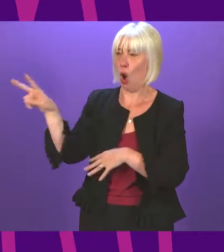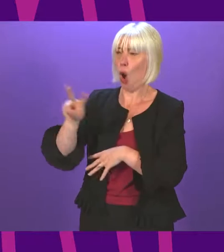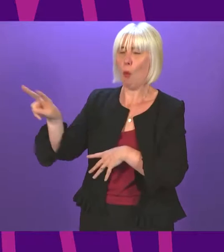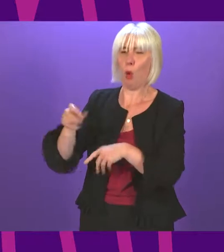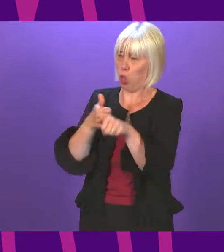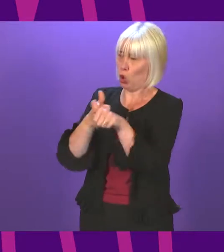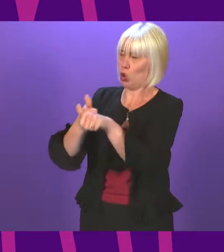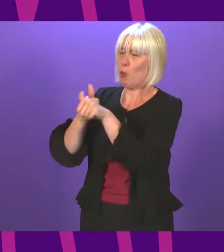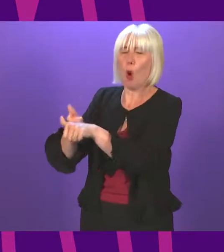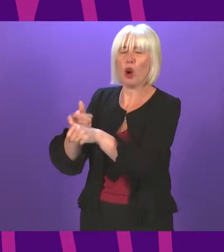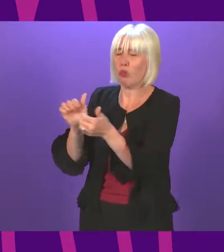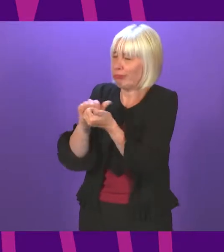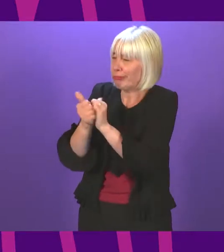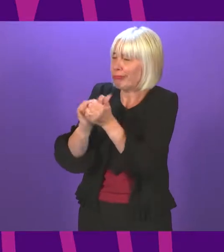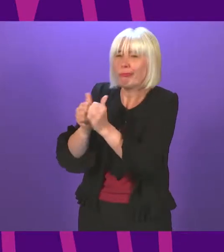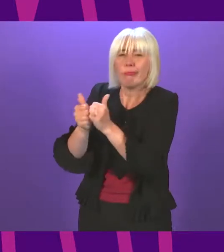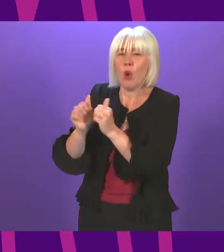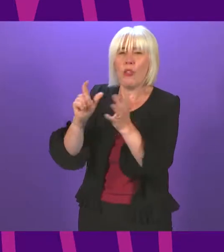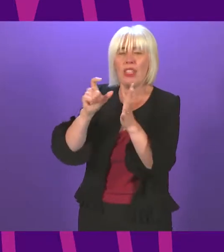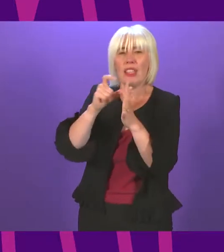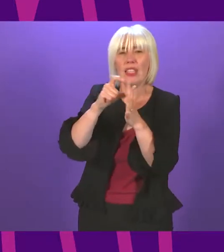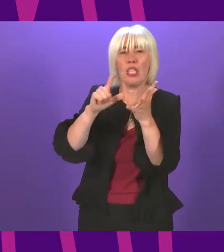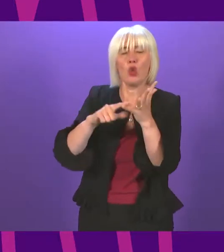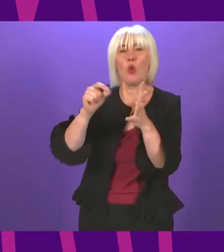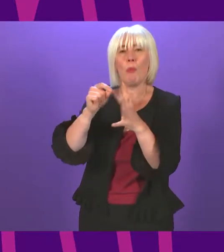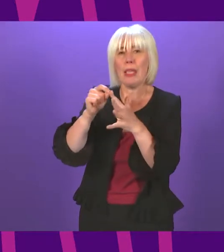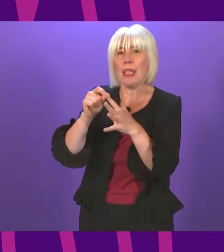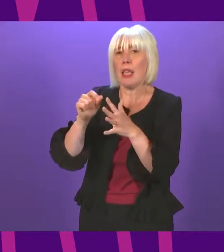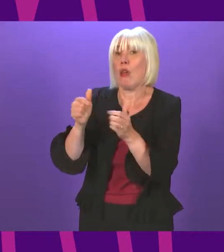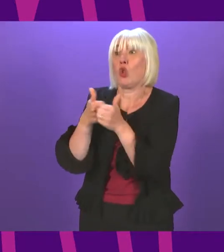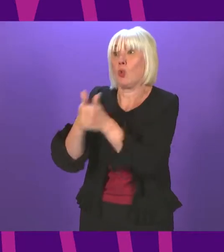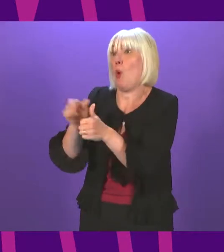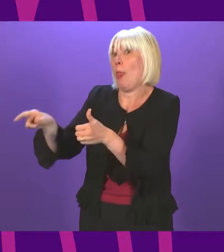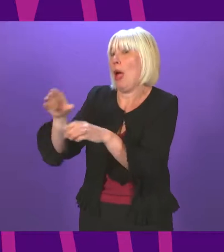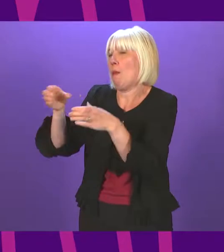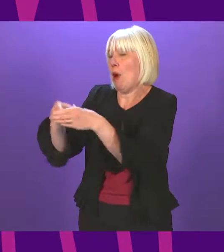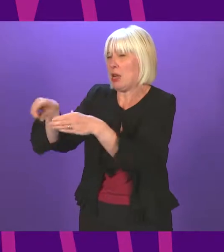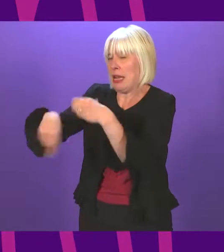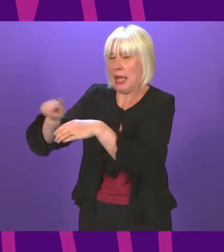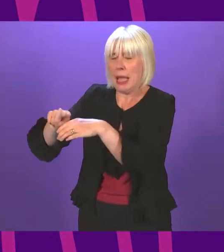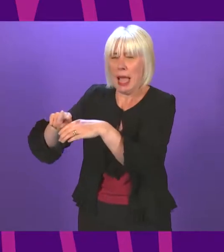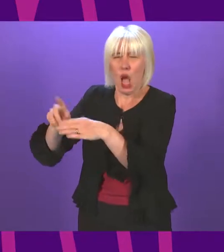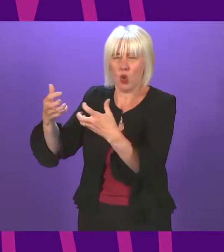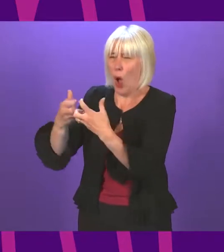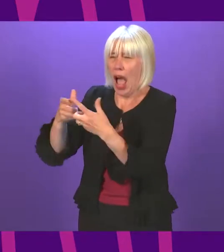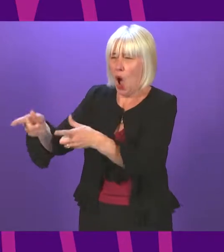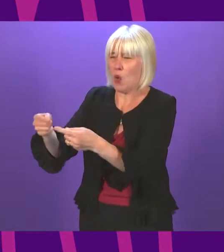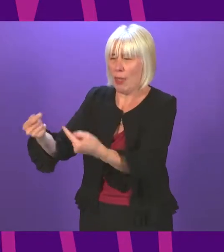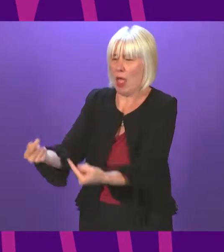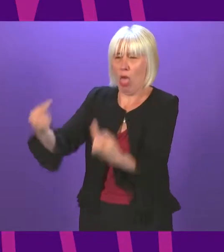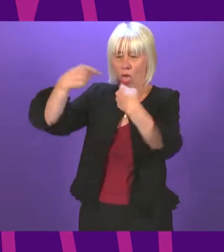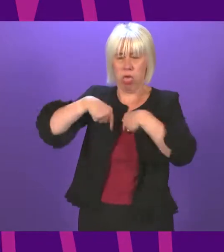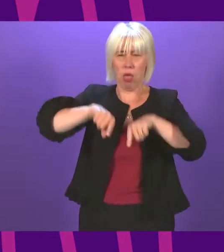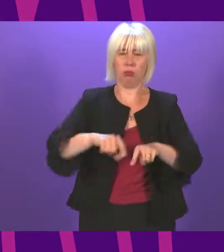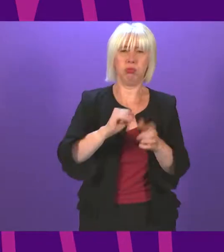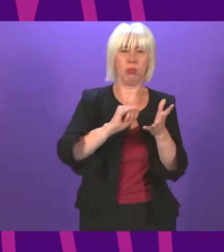of their party's cosy relationship with the DUP. So those of us who are committed to working together in the interests of people and planet will be taking no